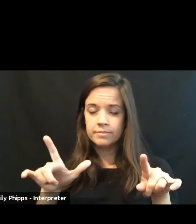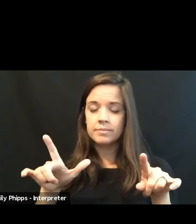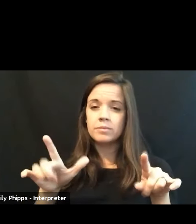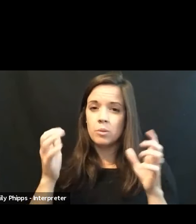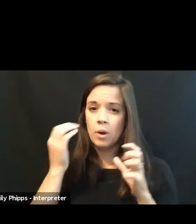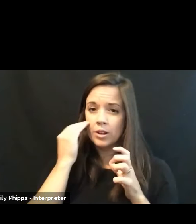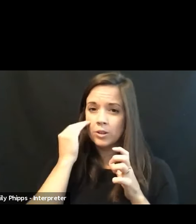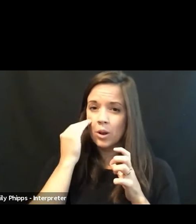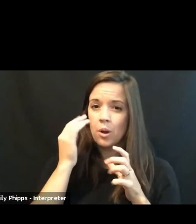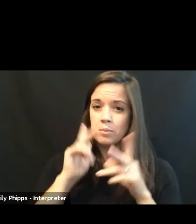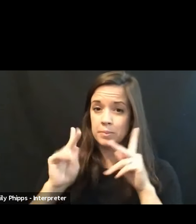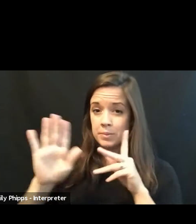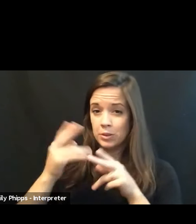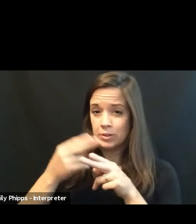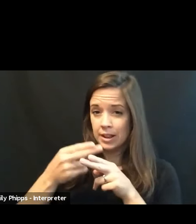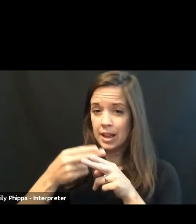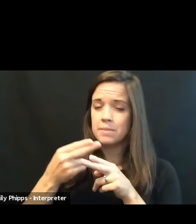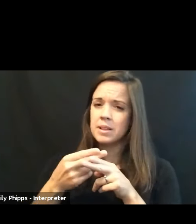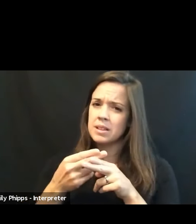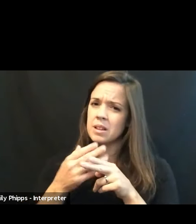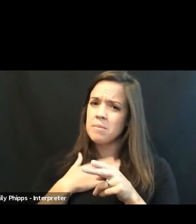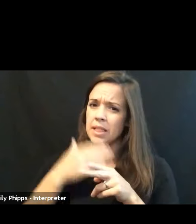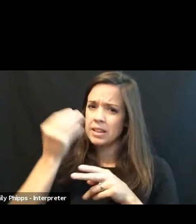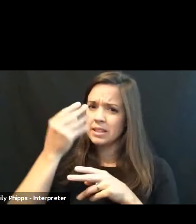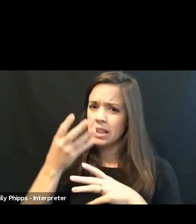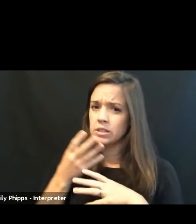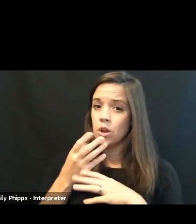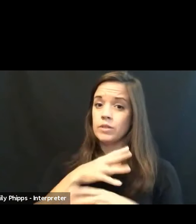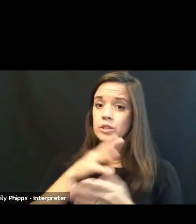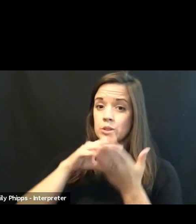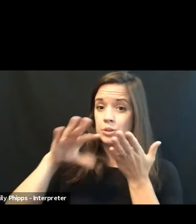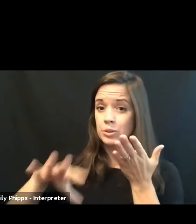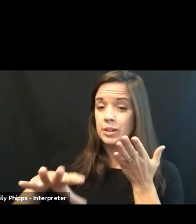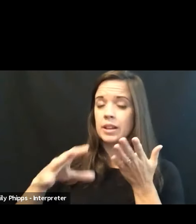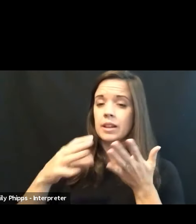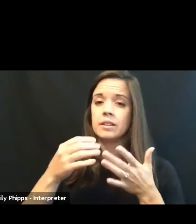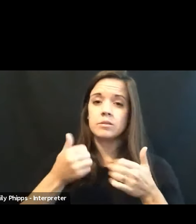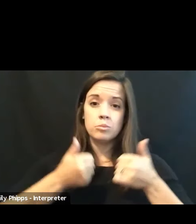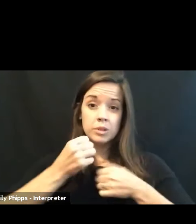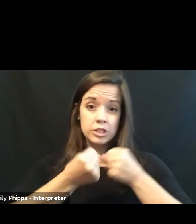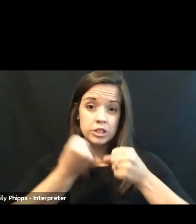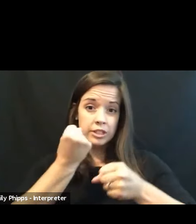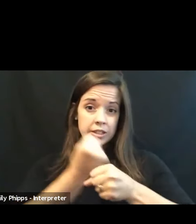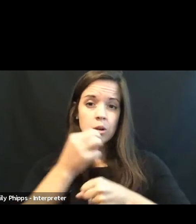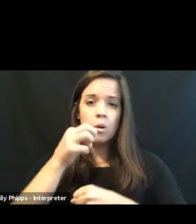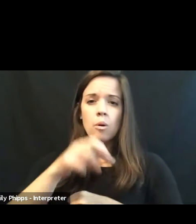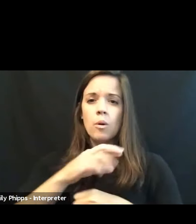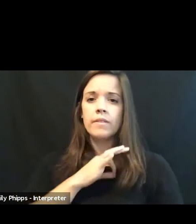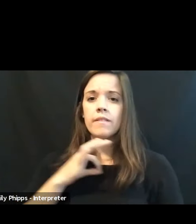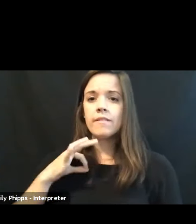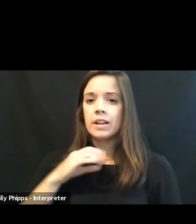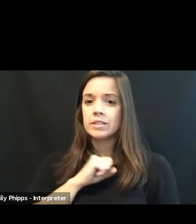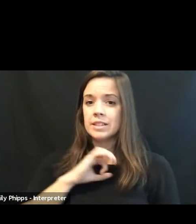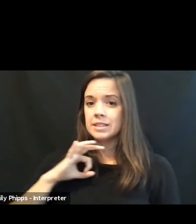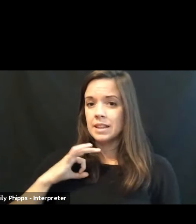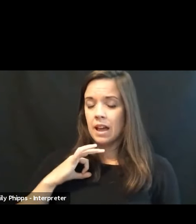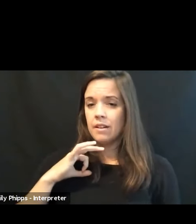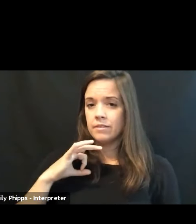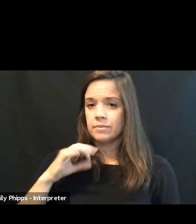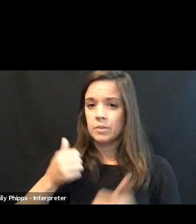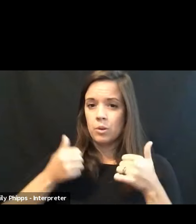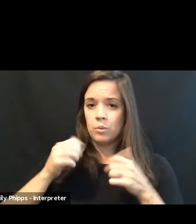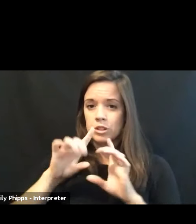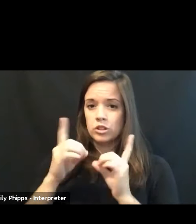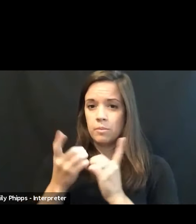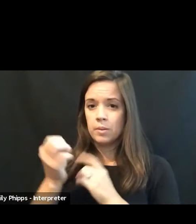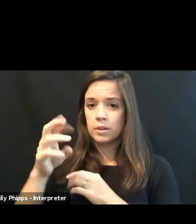but please tell us in the Q&A if you're a student and what year you are, or for faculty and staff, what department or